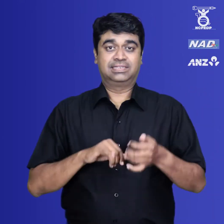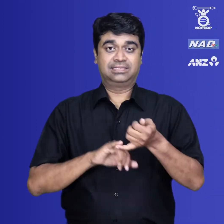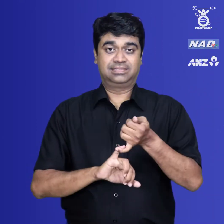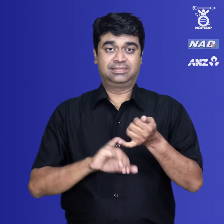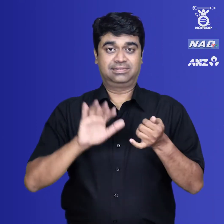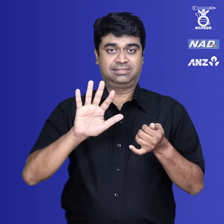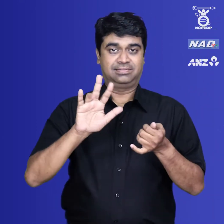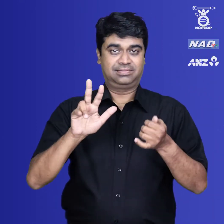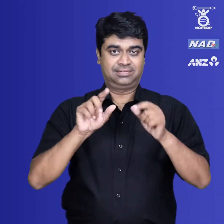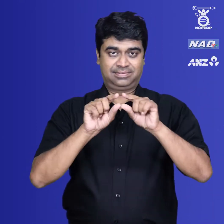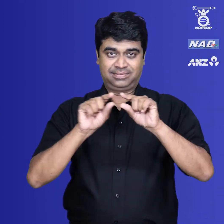58.